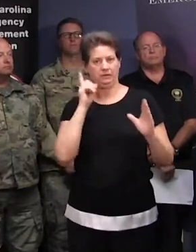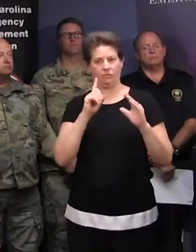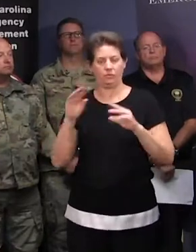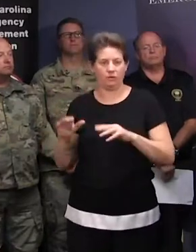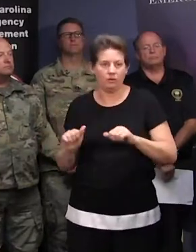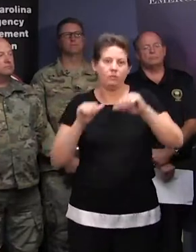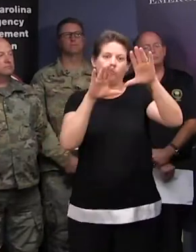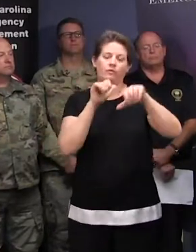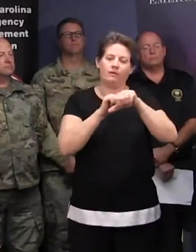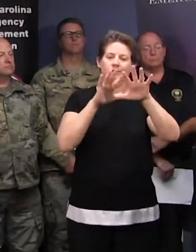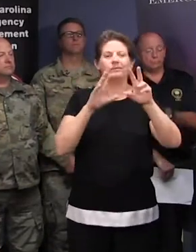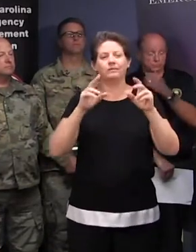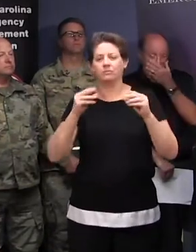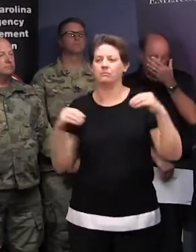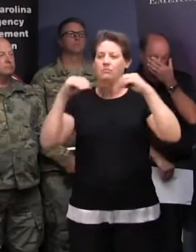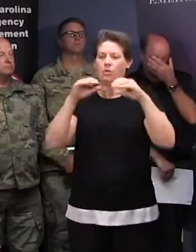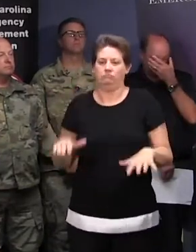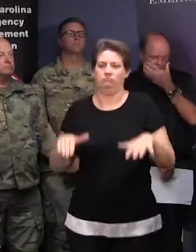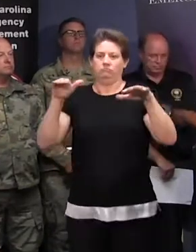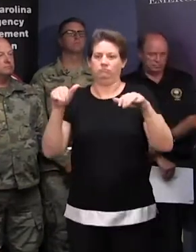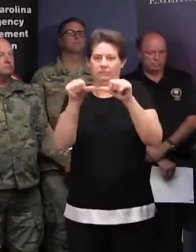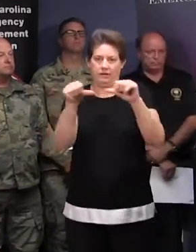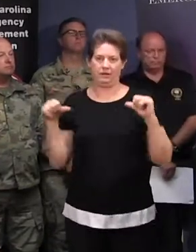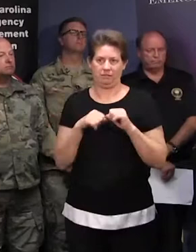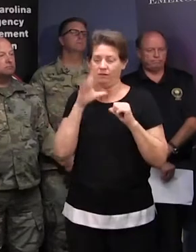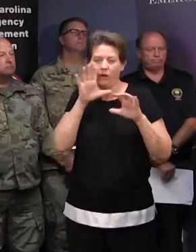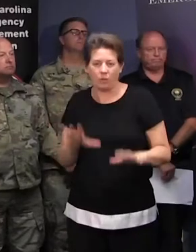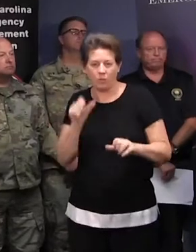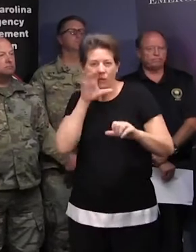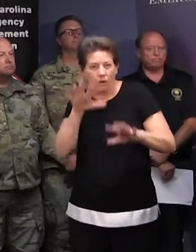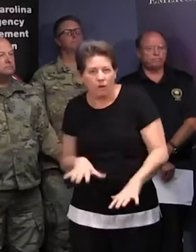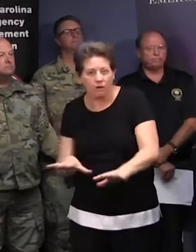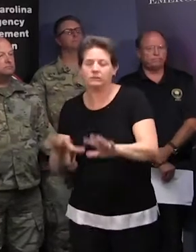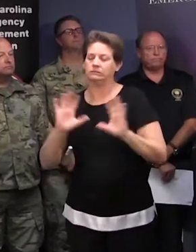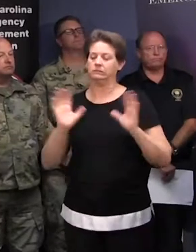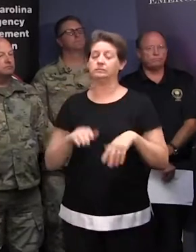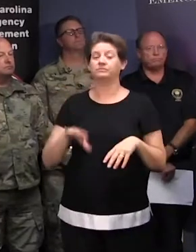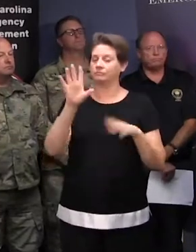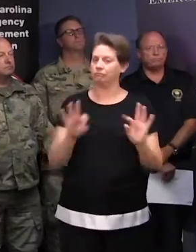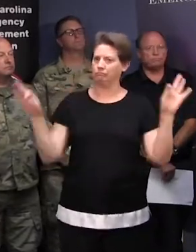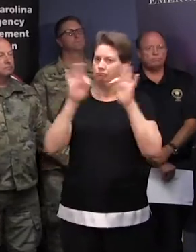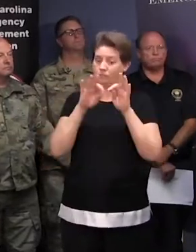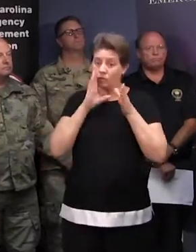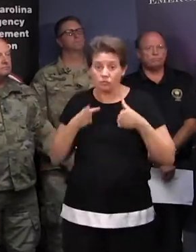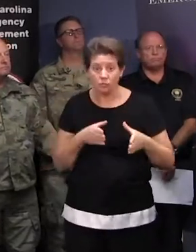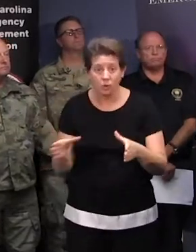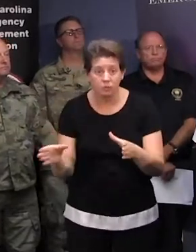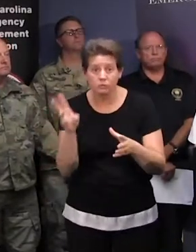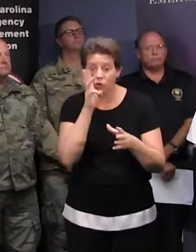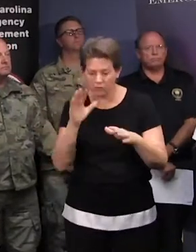if you live in a low-lying or flood-prone location. Never drive across water-covered roadways, which is the main cause of freshwater